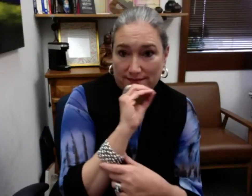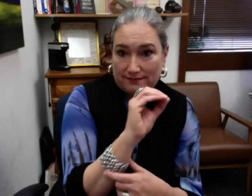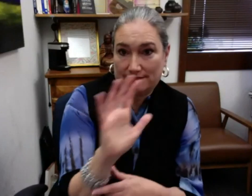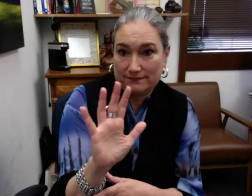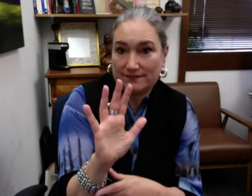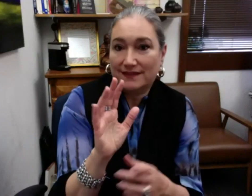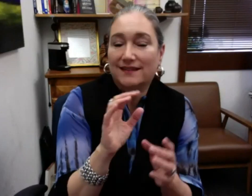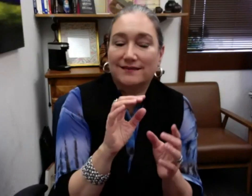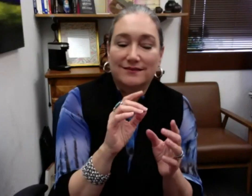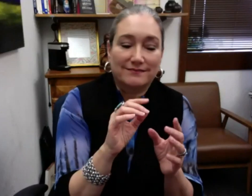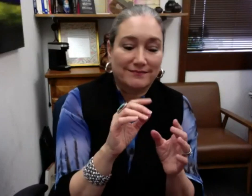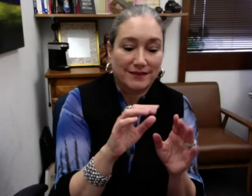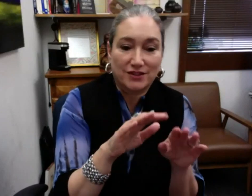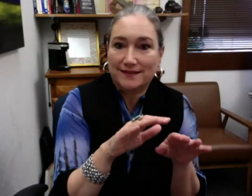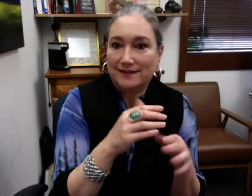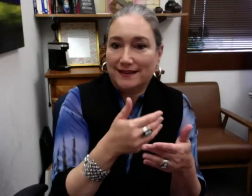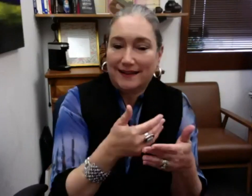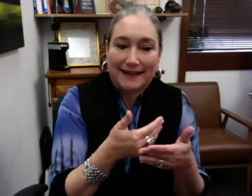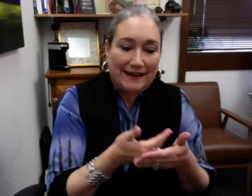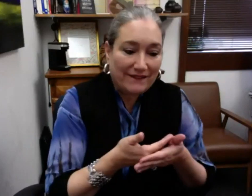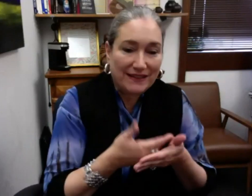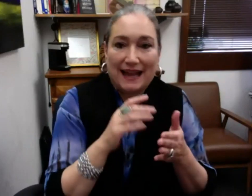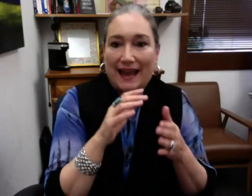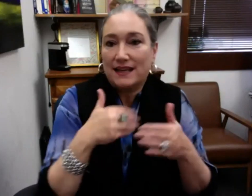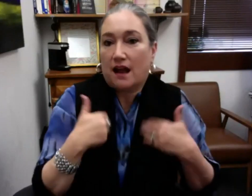have ASL classes for ages 0 to 5